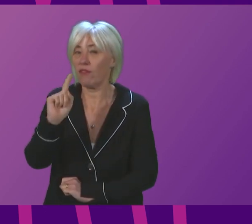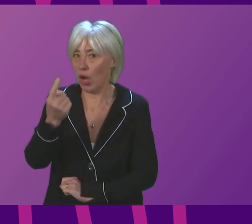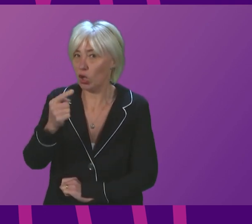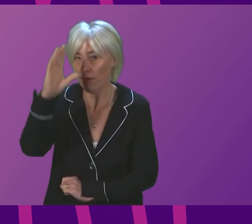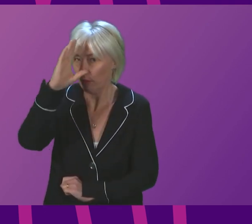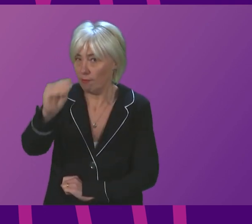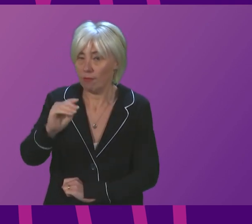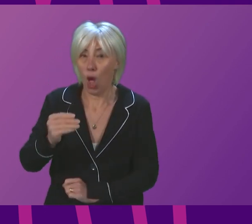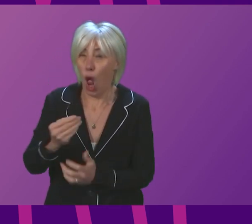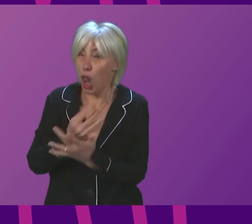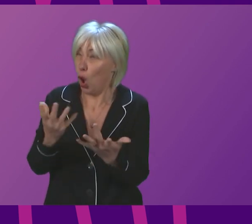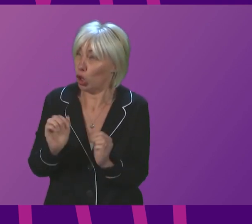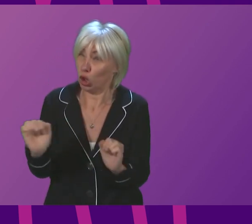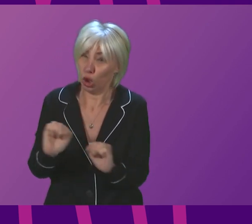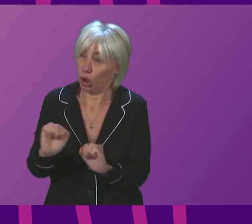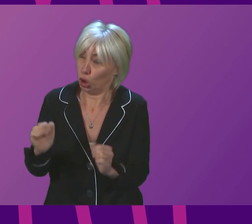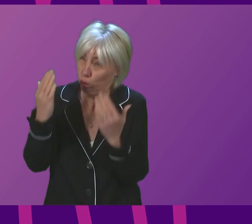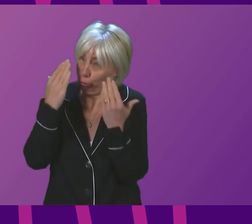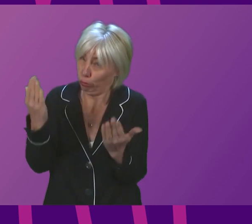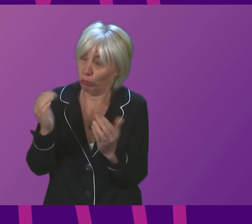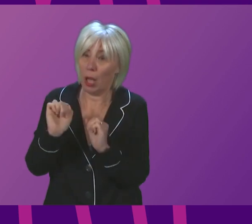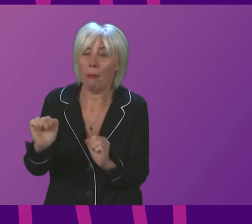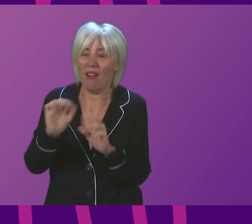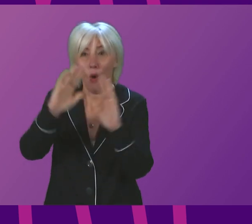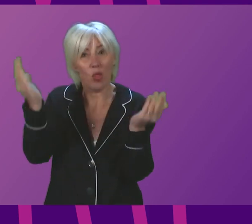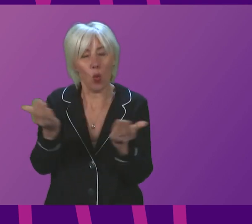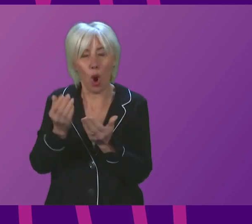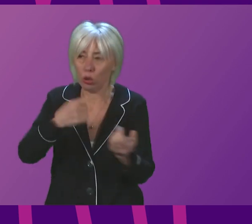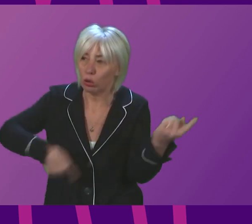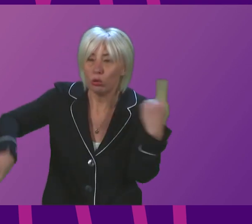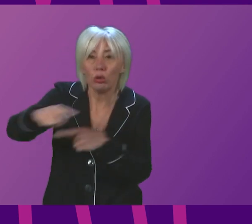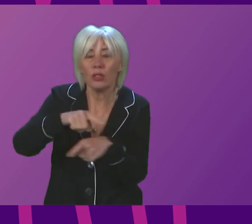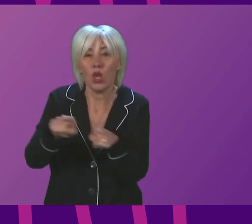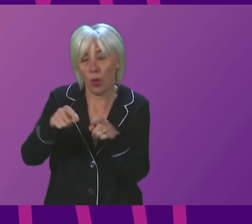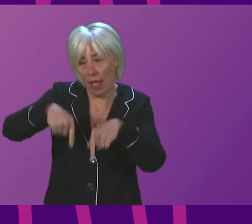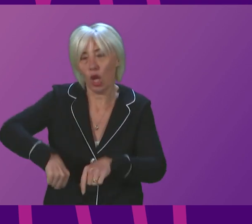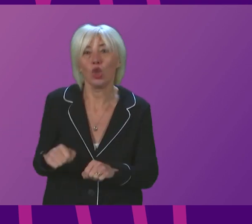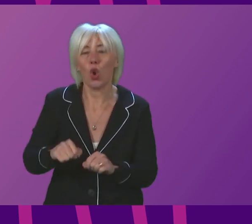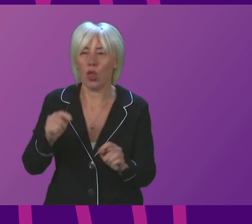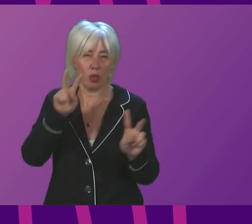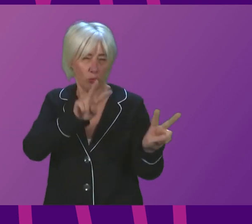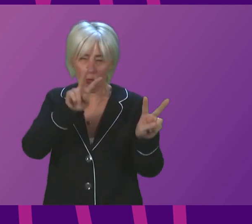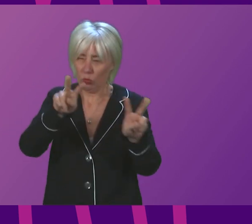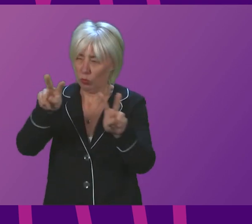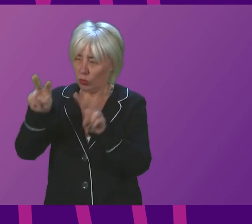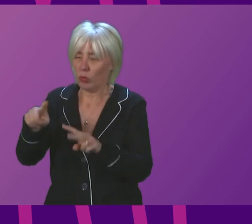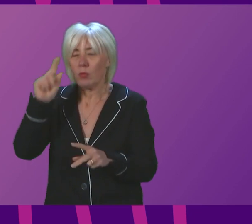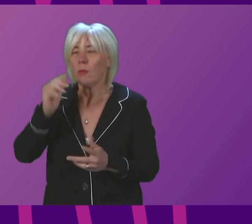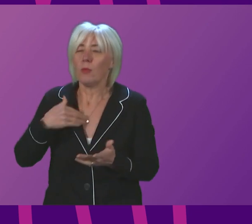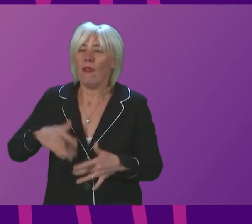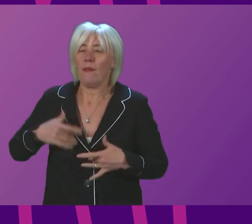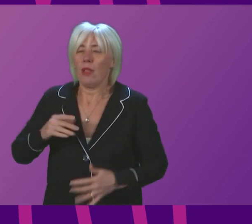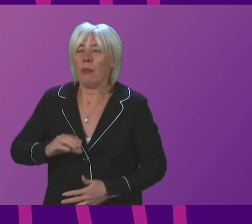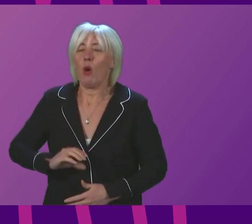we do not yet know. However, data on cases worldwide, including here at home, gives a reasonable degree of certainty at this stage